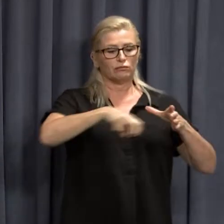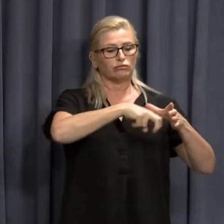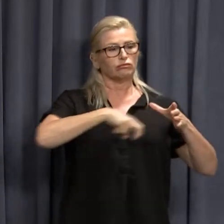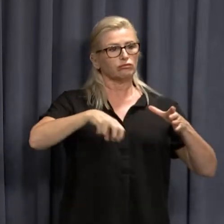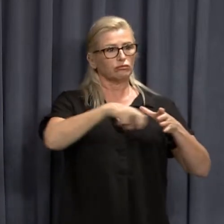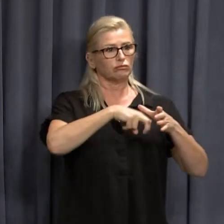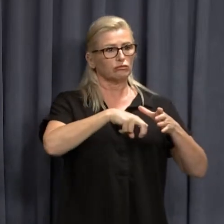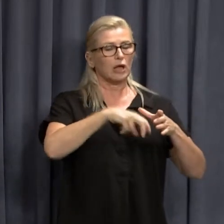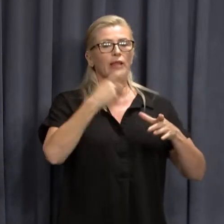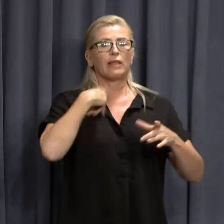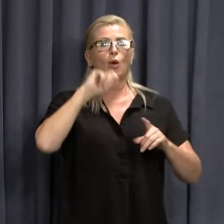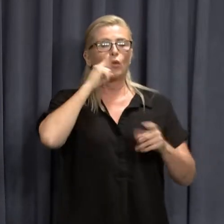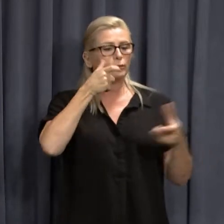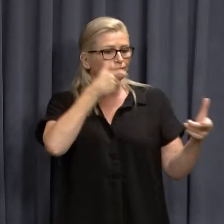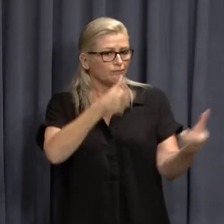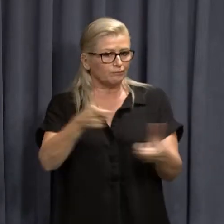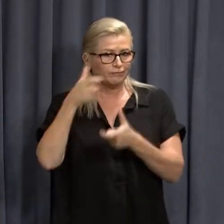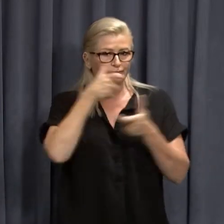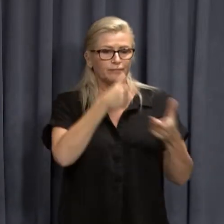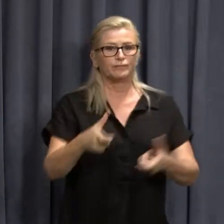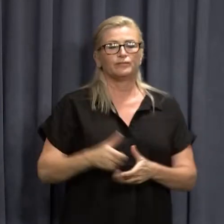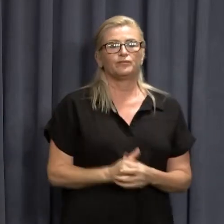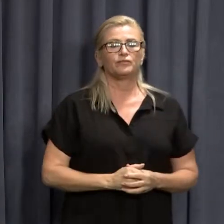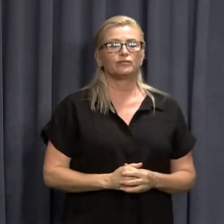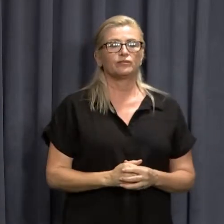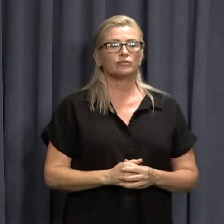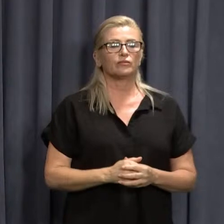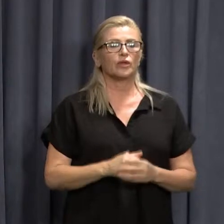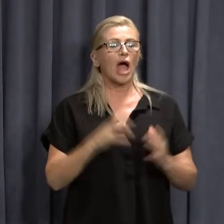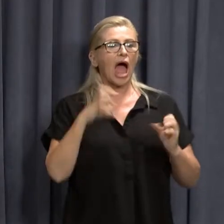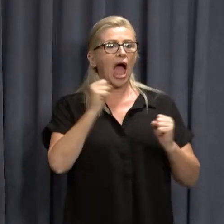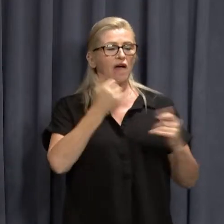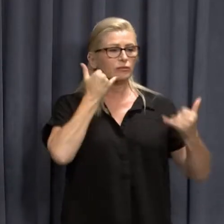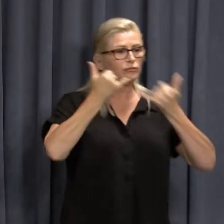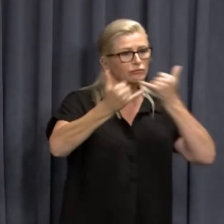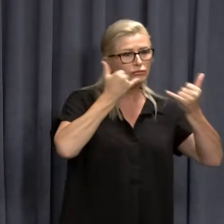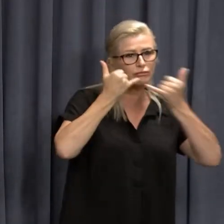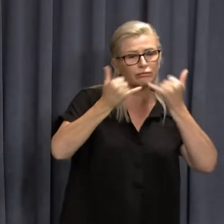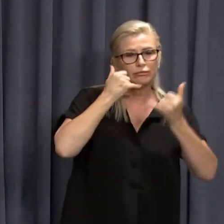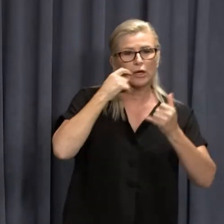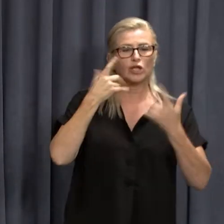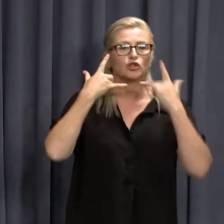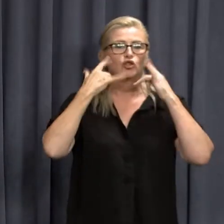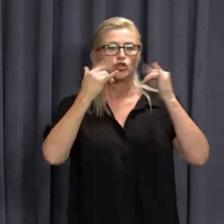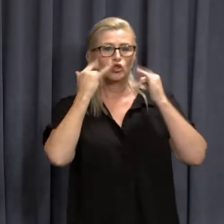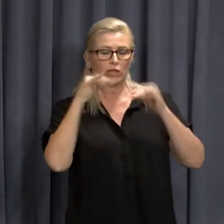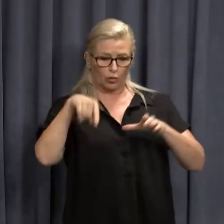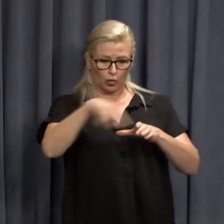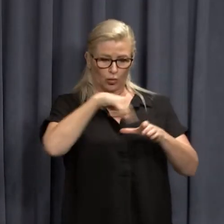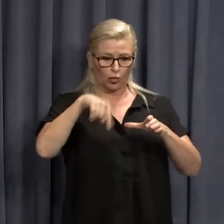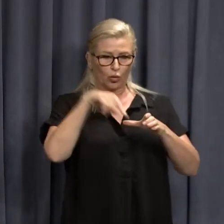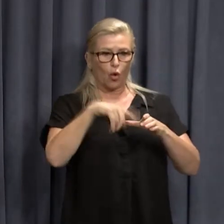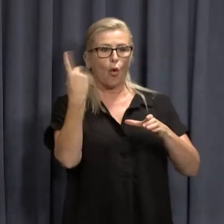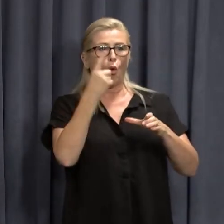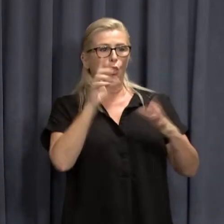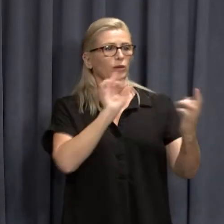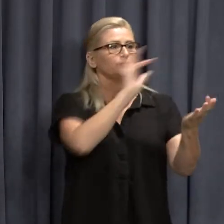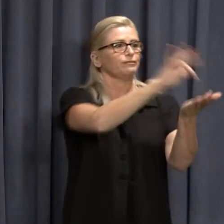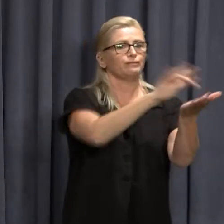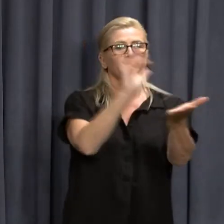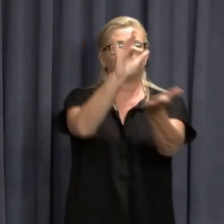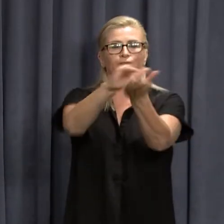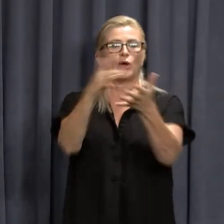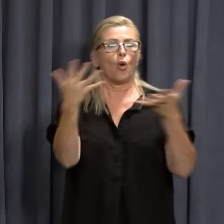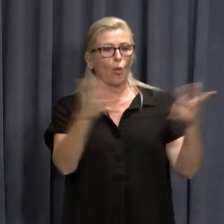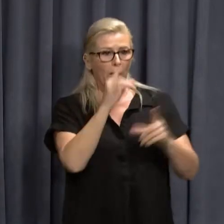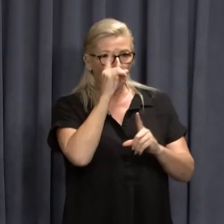health will continue to monitor them. Contact racers are now working with these cases to determine potential exposure sites